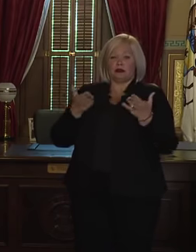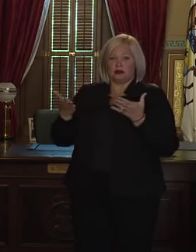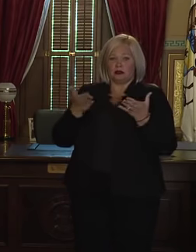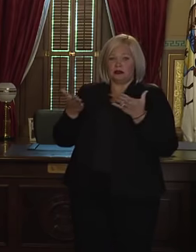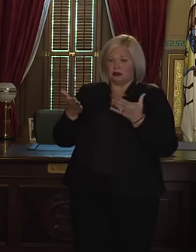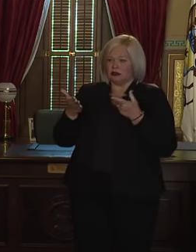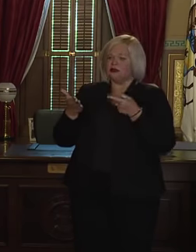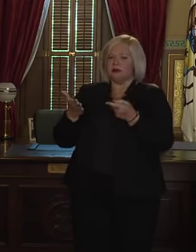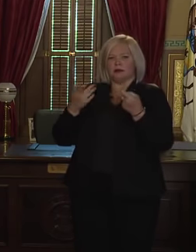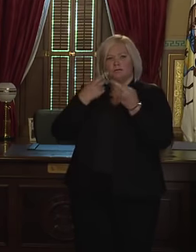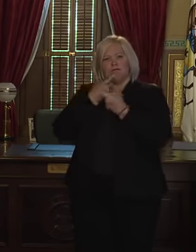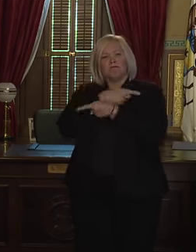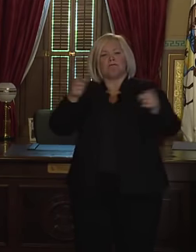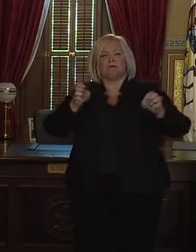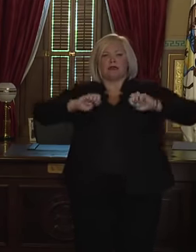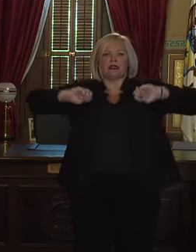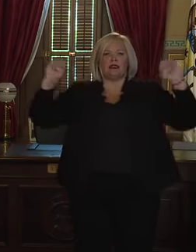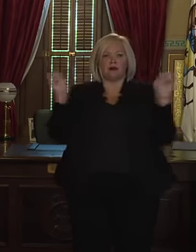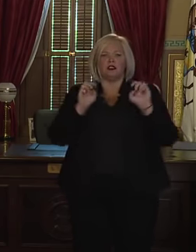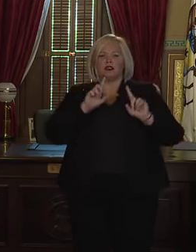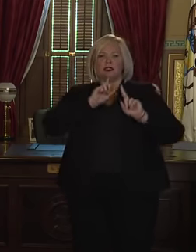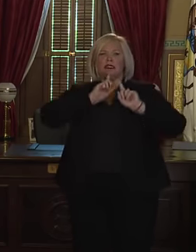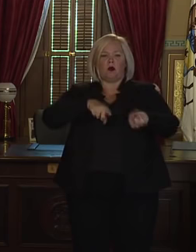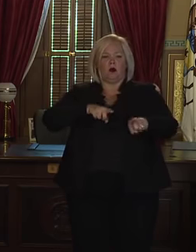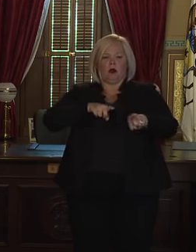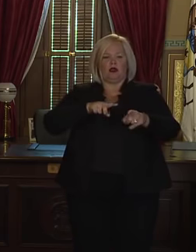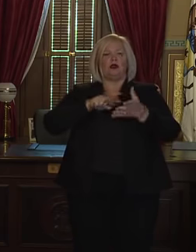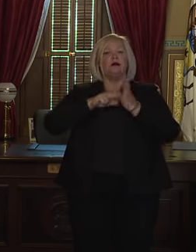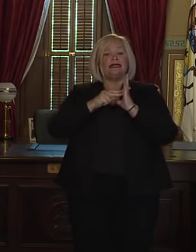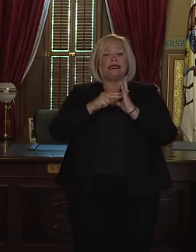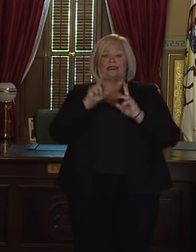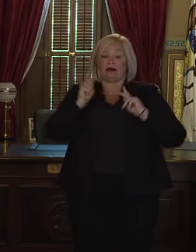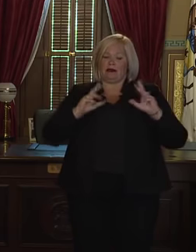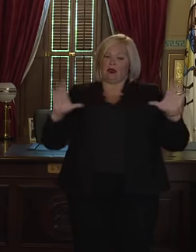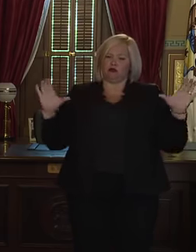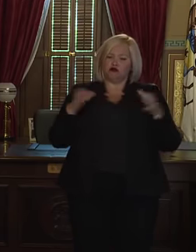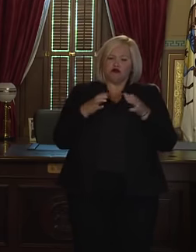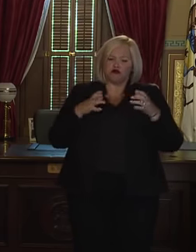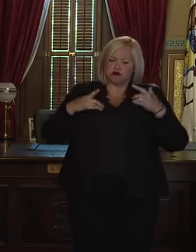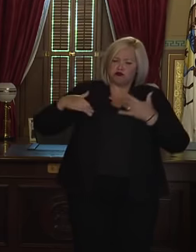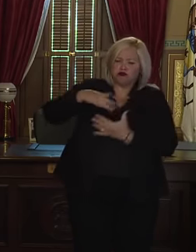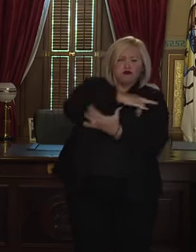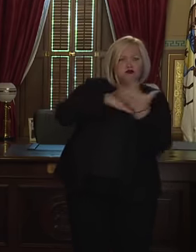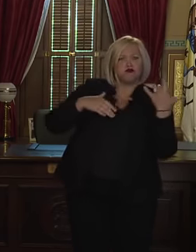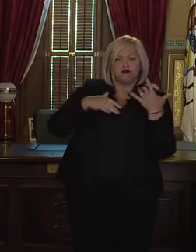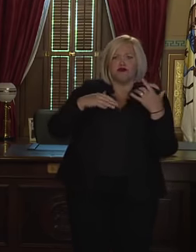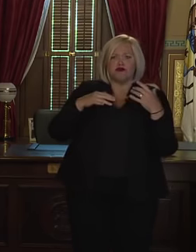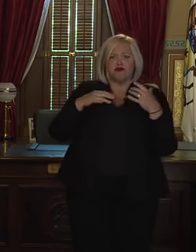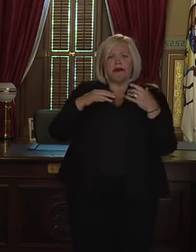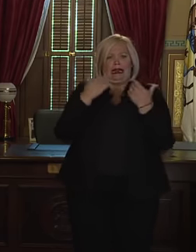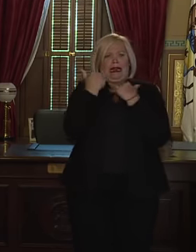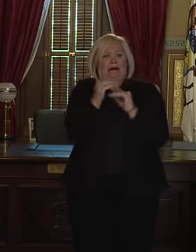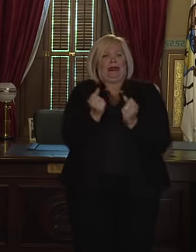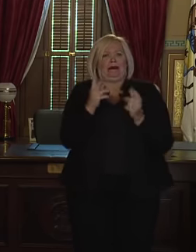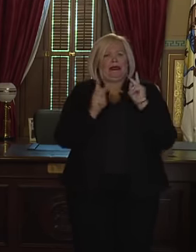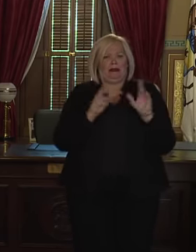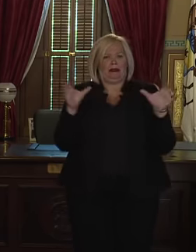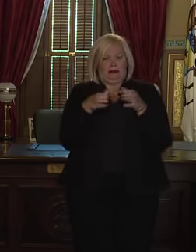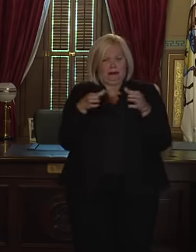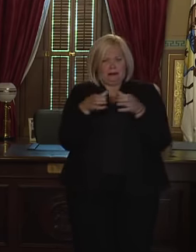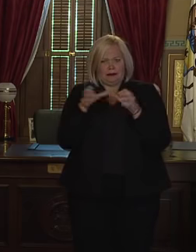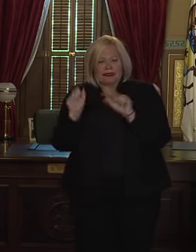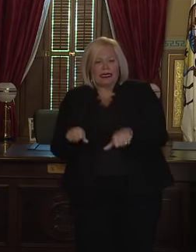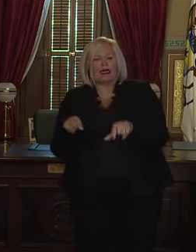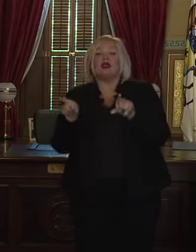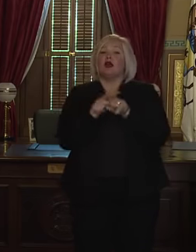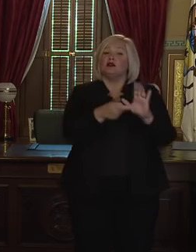issued an emergency order that is restricting gathering sizes and requiring face